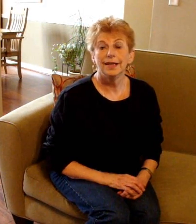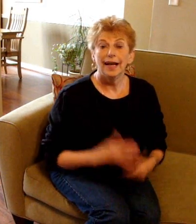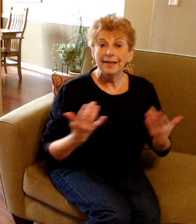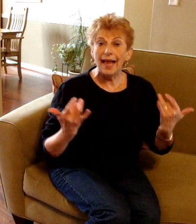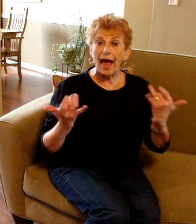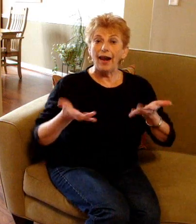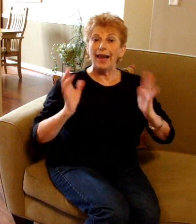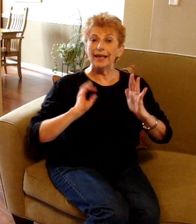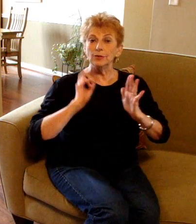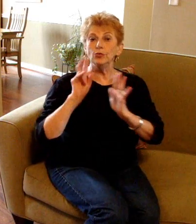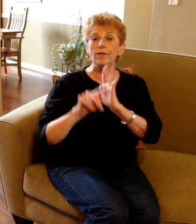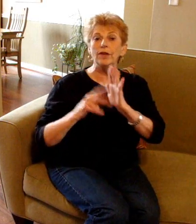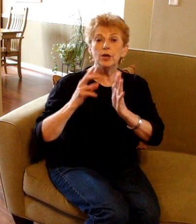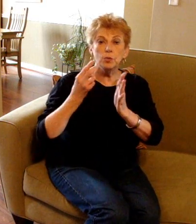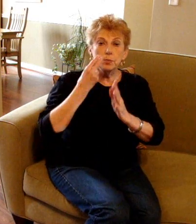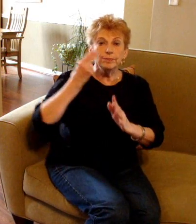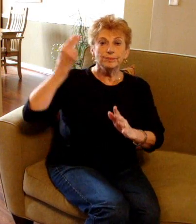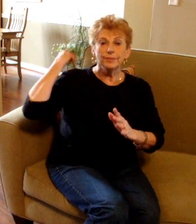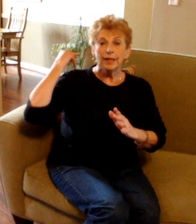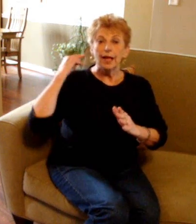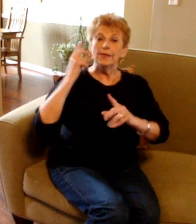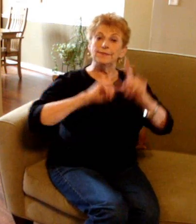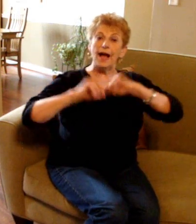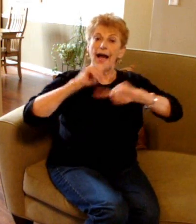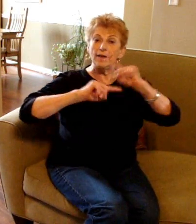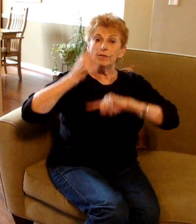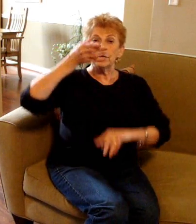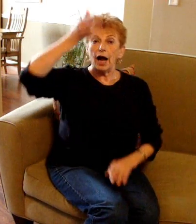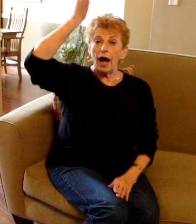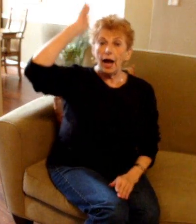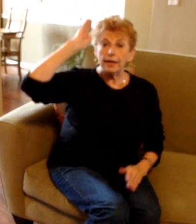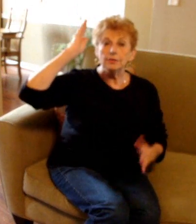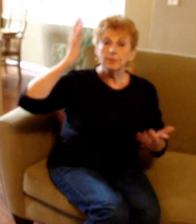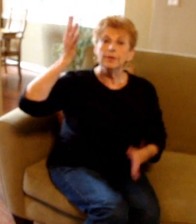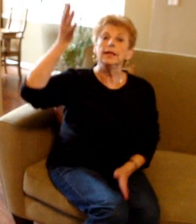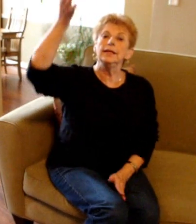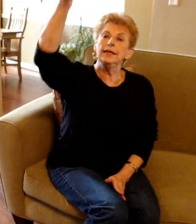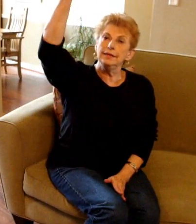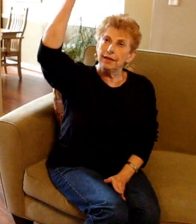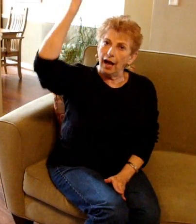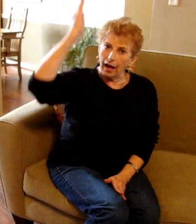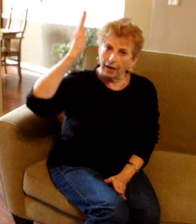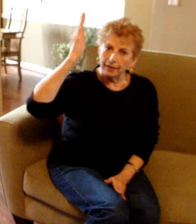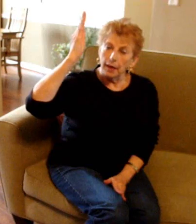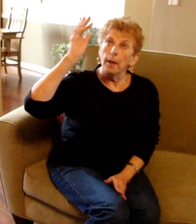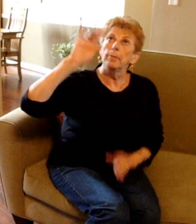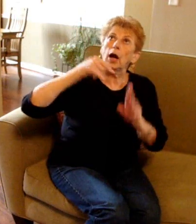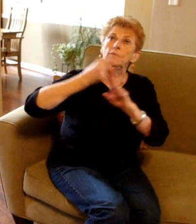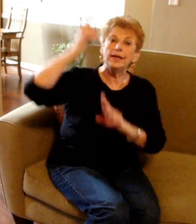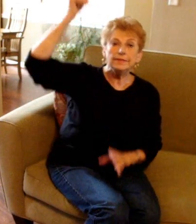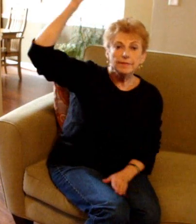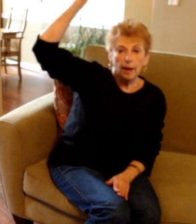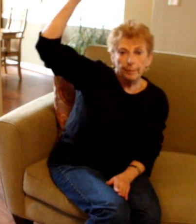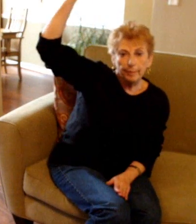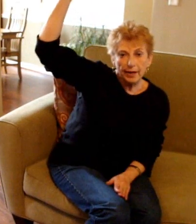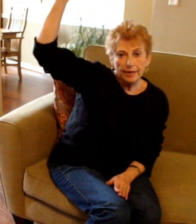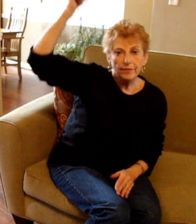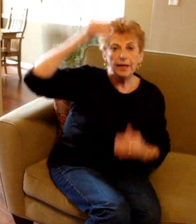Now, let's review. The sign for God is God. Because He is above and